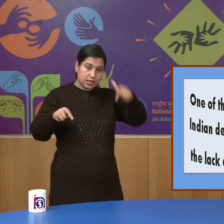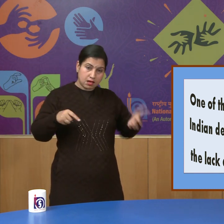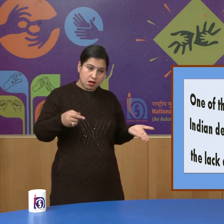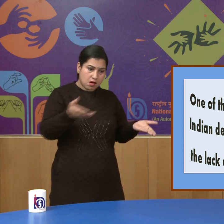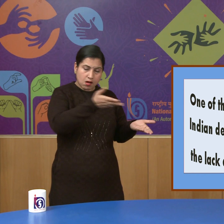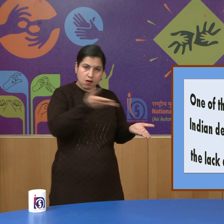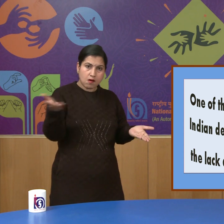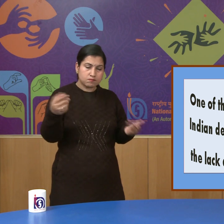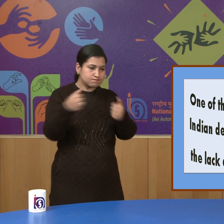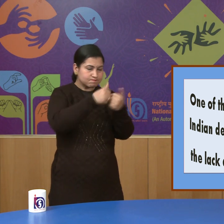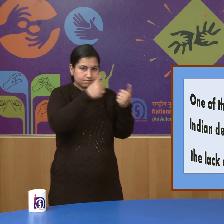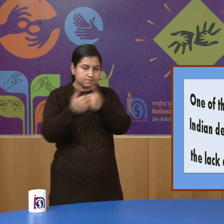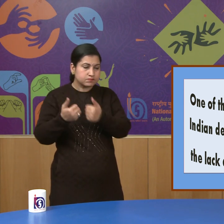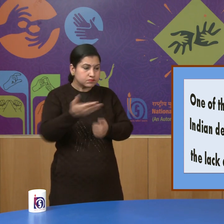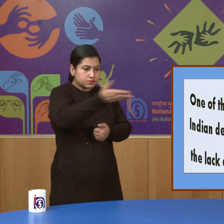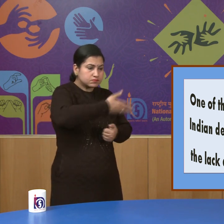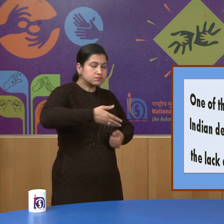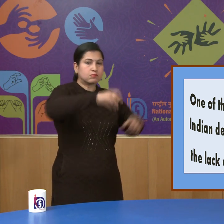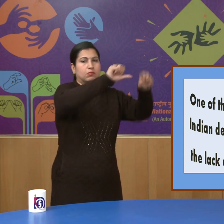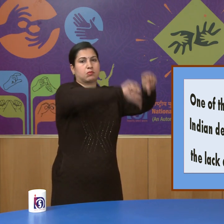the Indian soldiers the were defeated